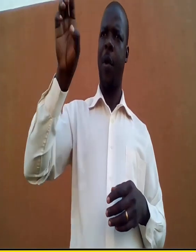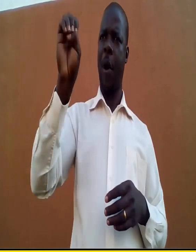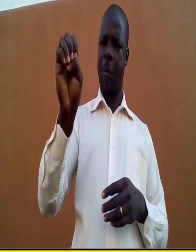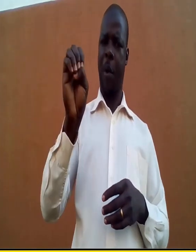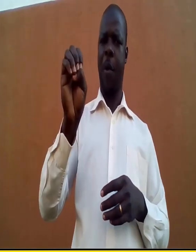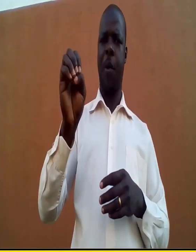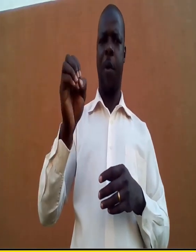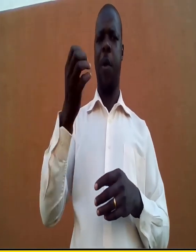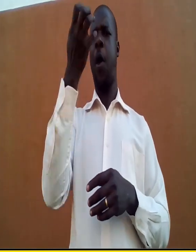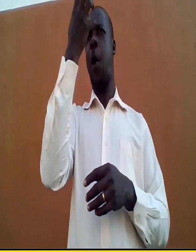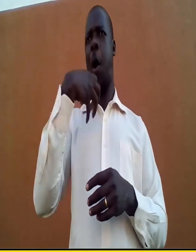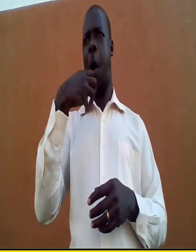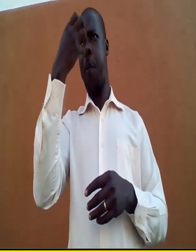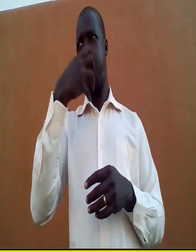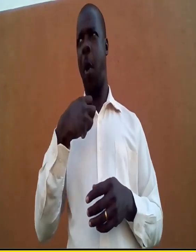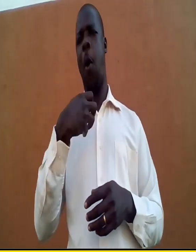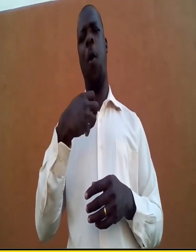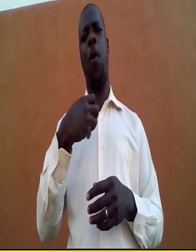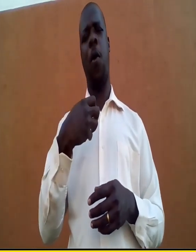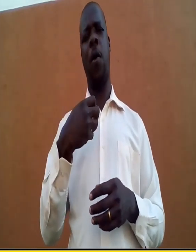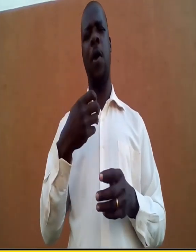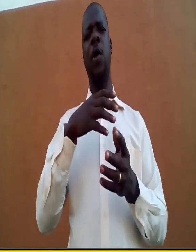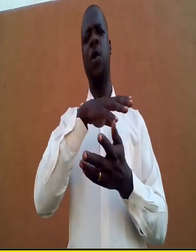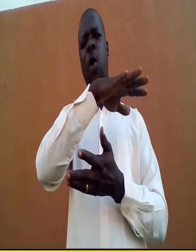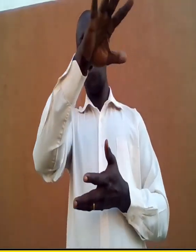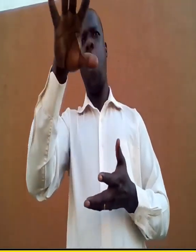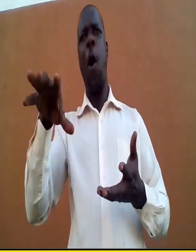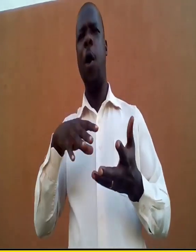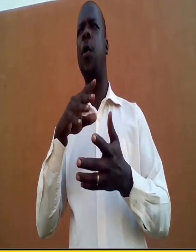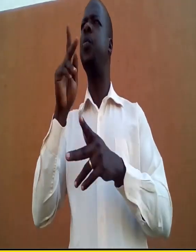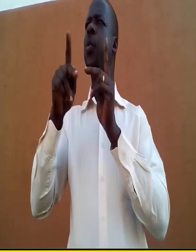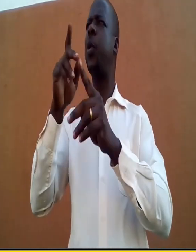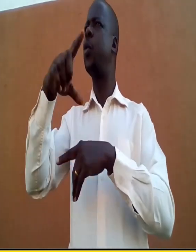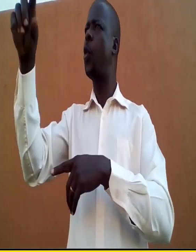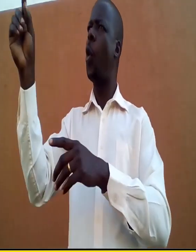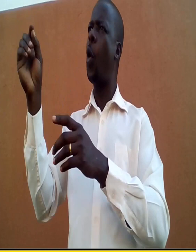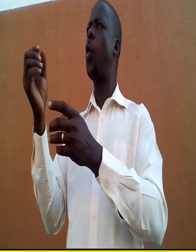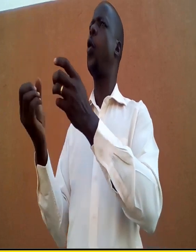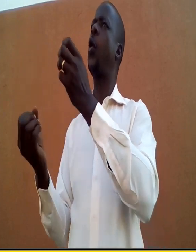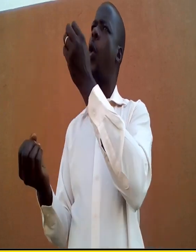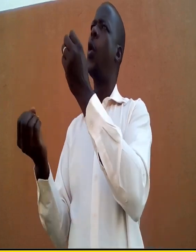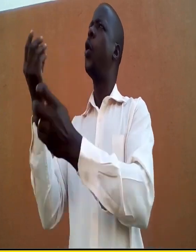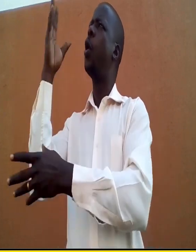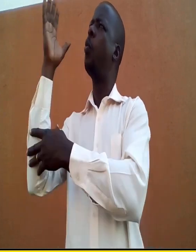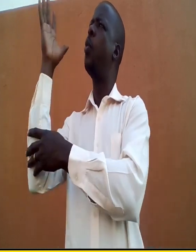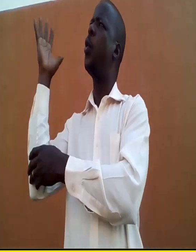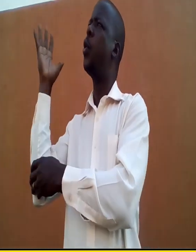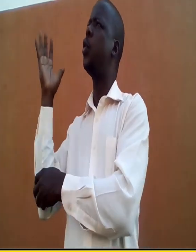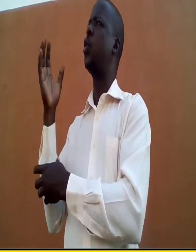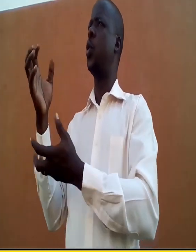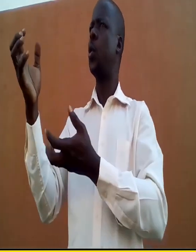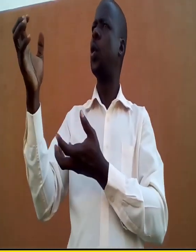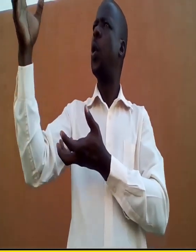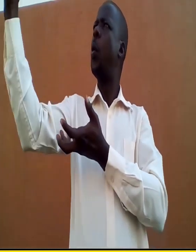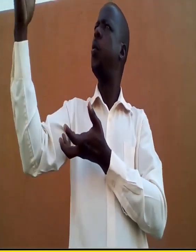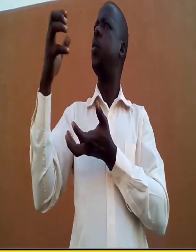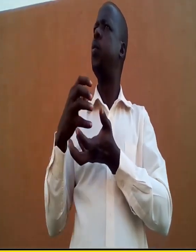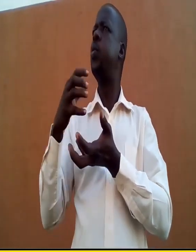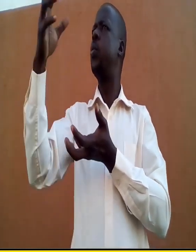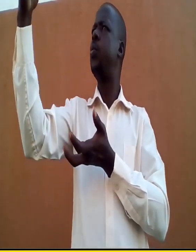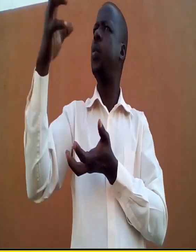Apple. That is its sign. All those people would go to the bush,